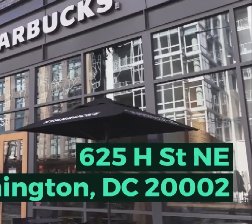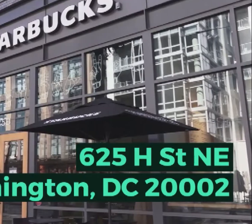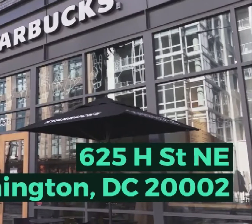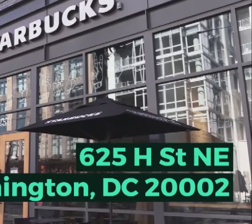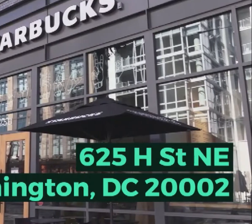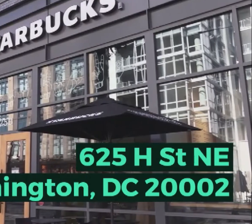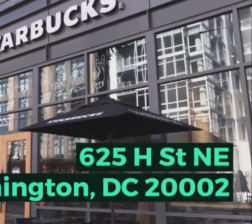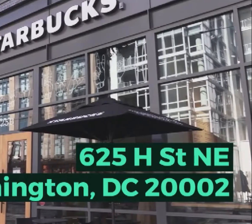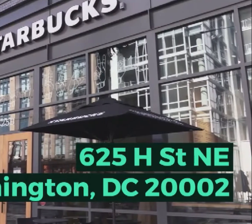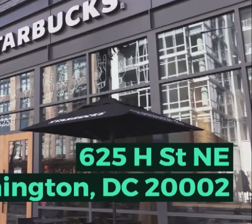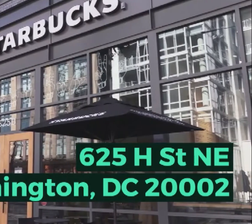in-bye.-bye. You